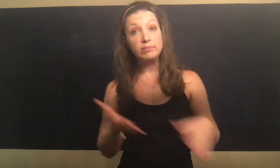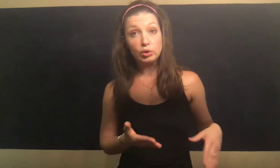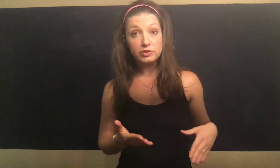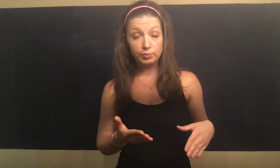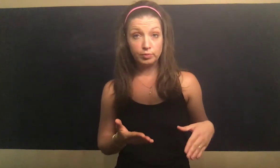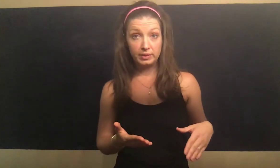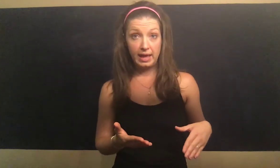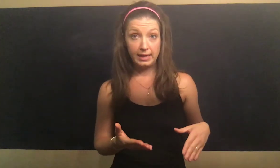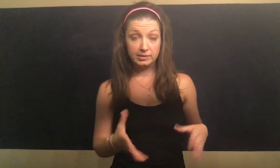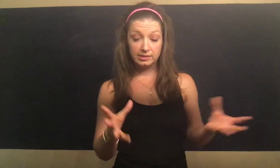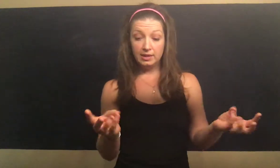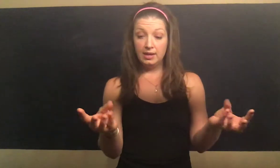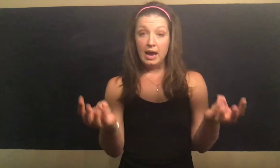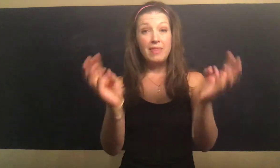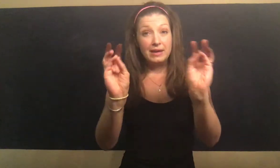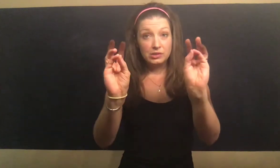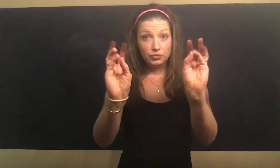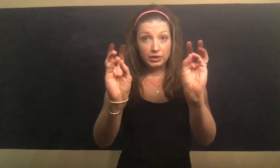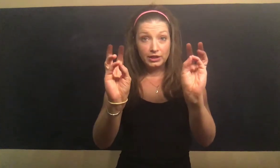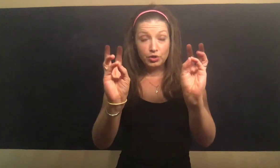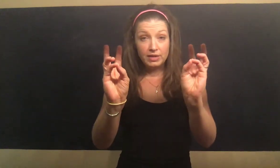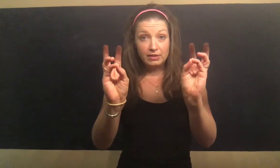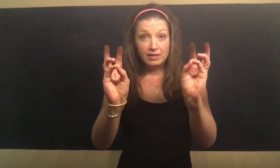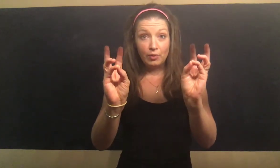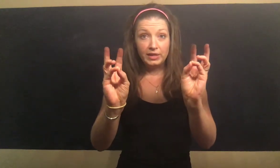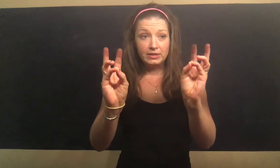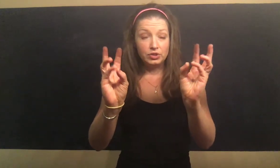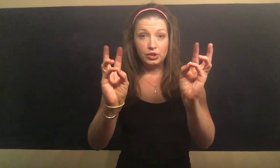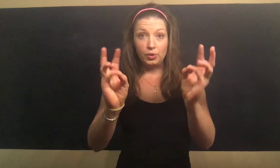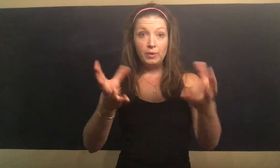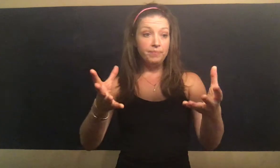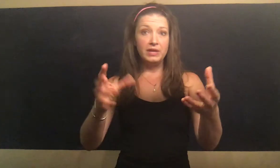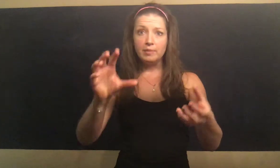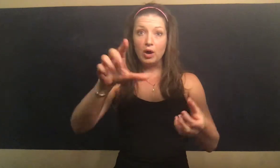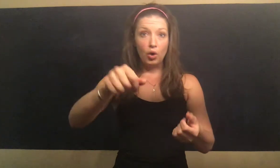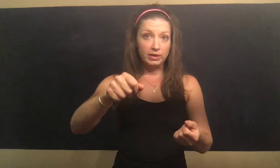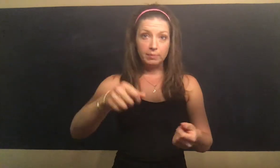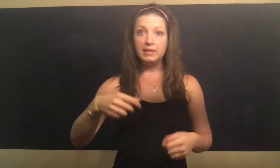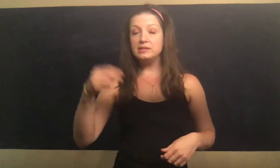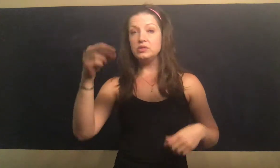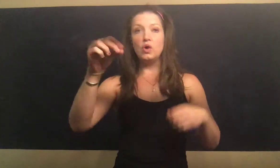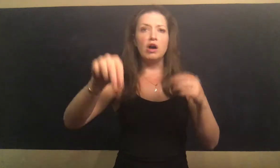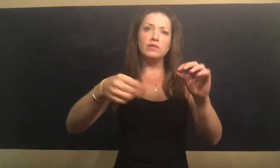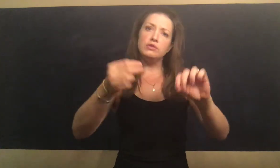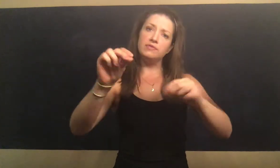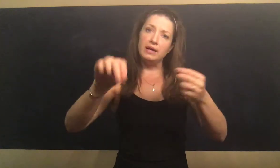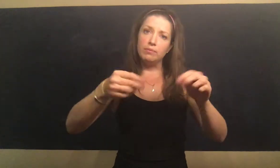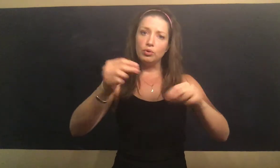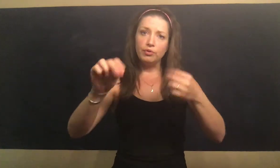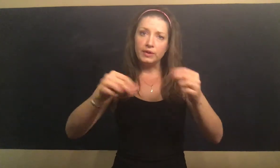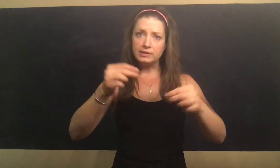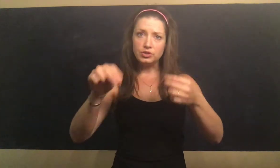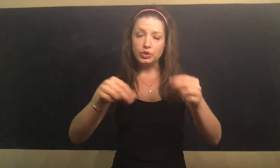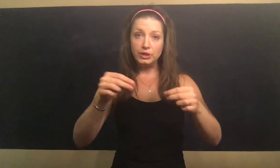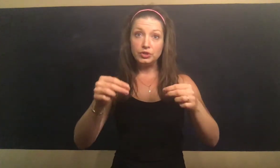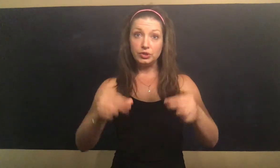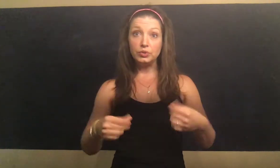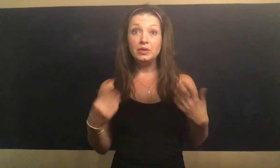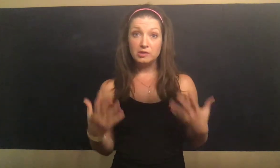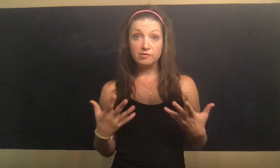multiple planes, and that's a really unique thing that we can do. Think about holding a pencil, all those fine motor things that you can do. It's